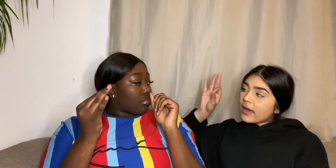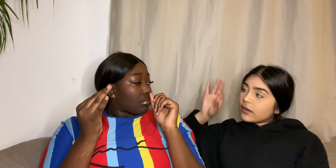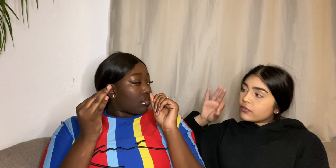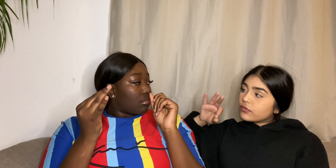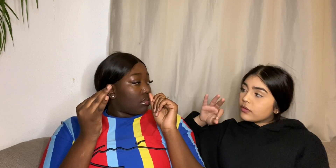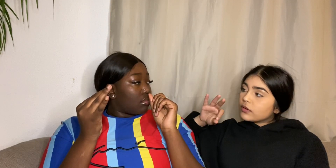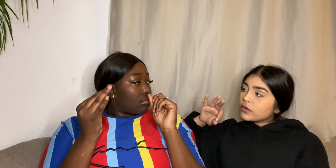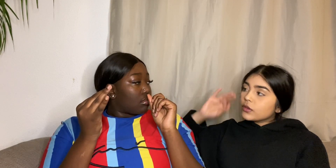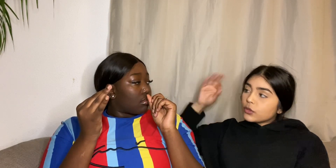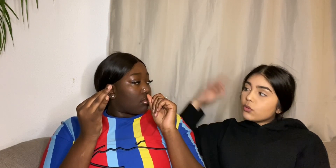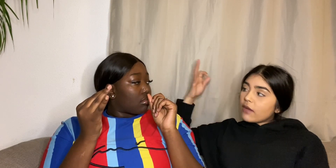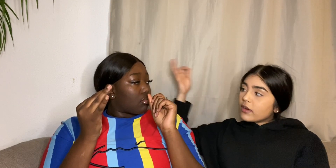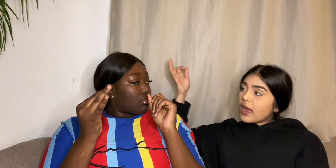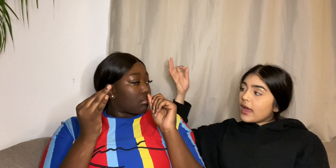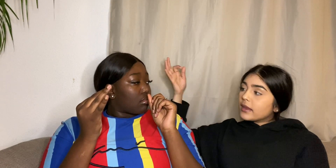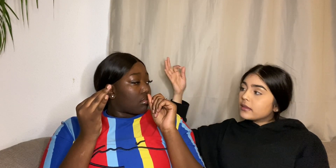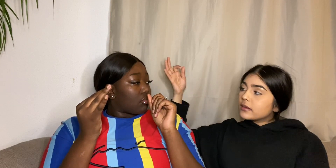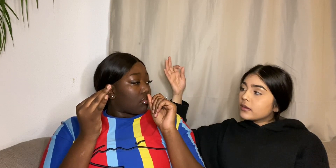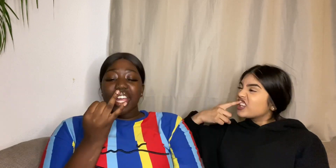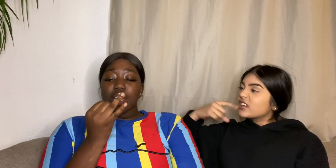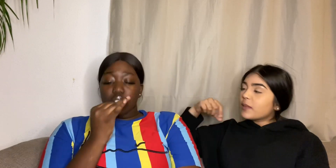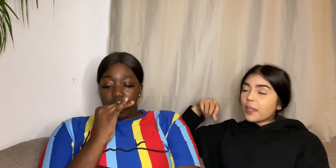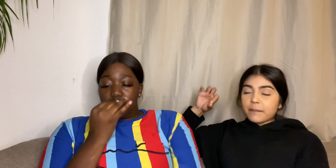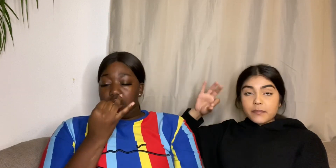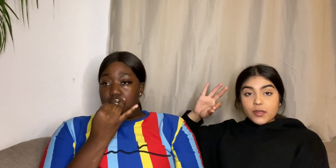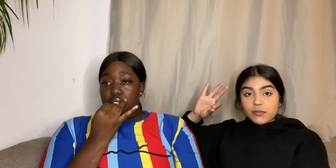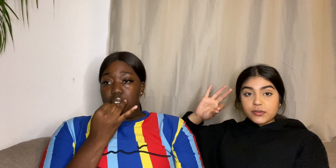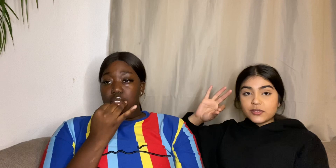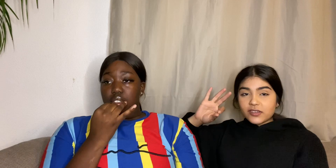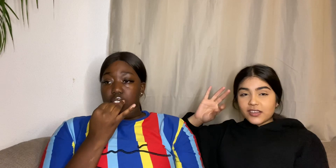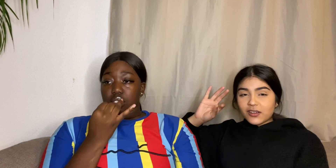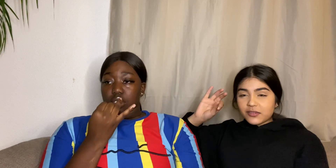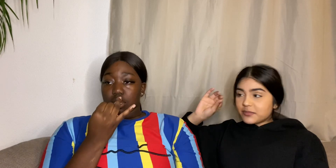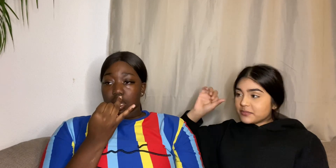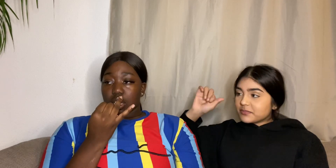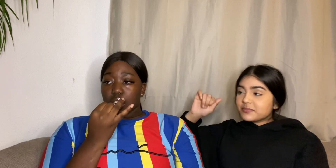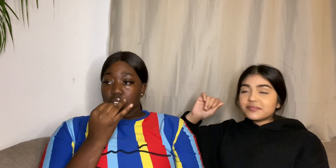You ever had All right Put your finger down Yeah all right